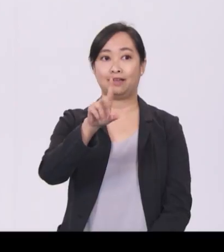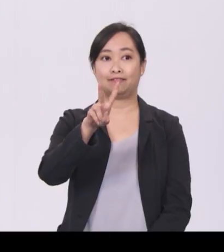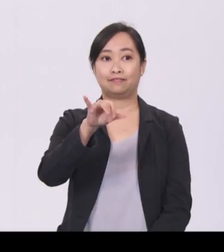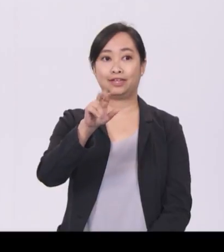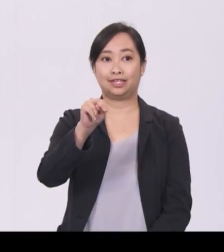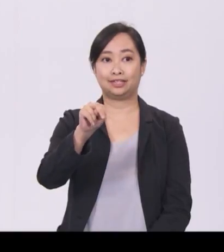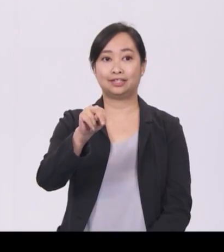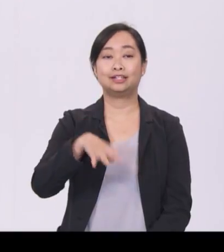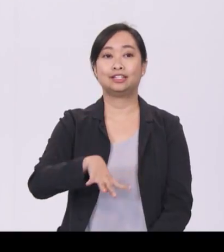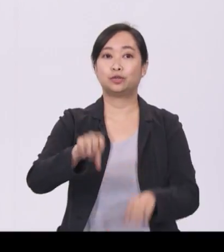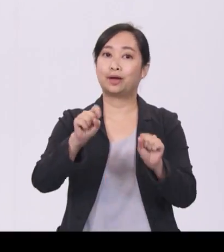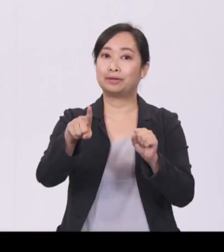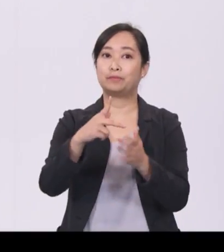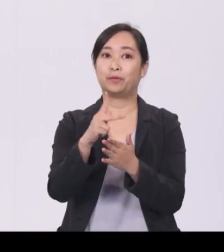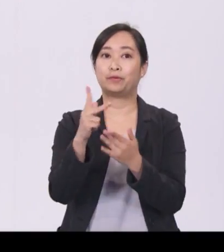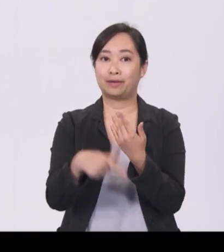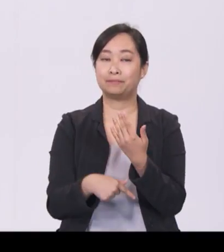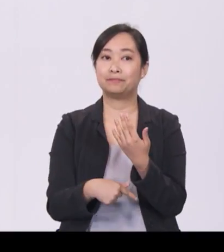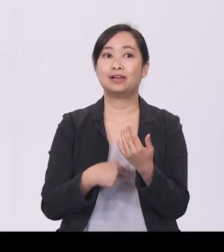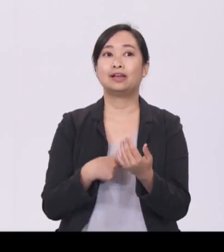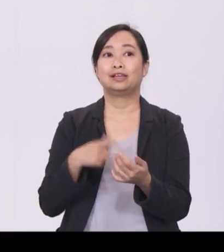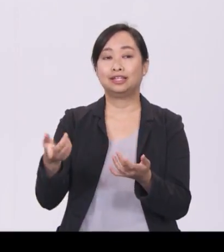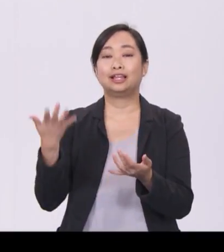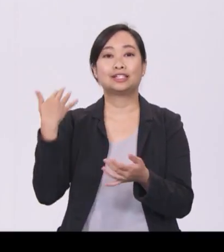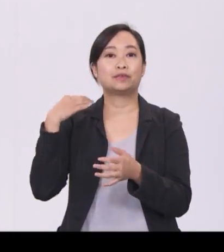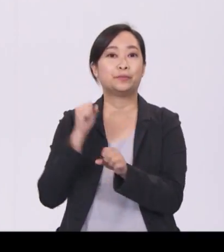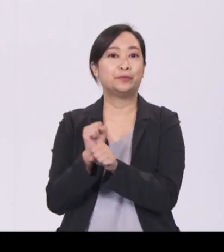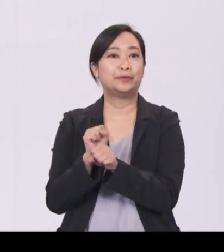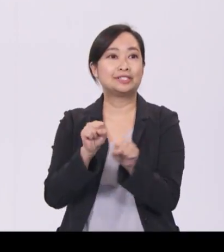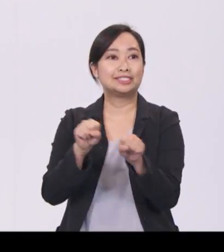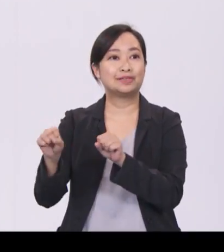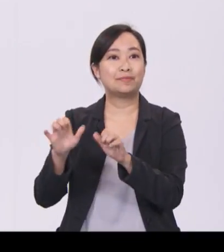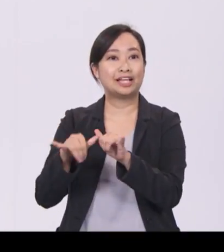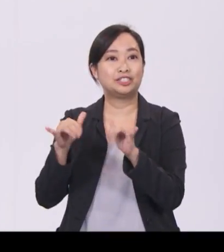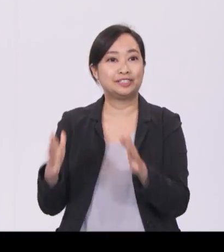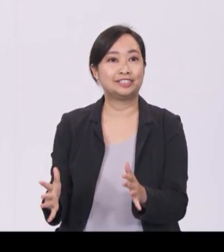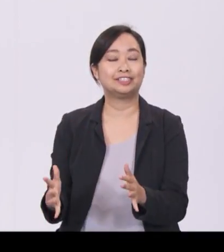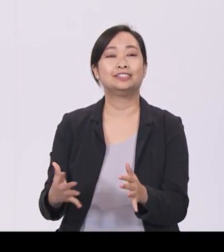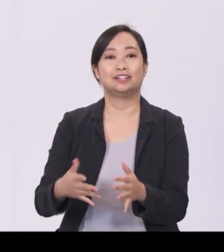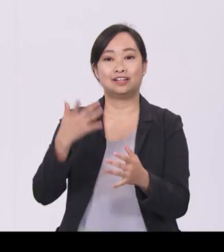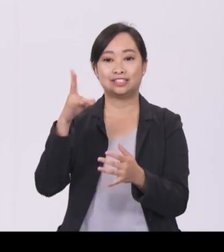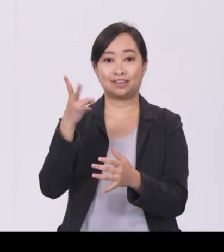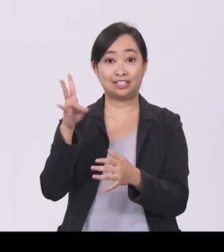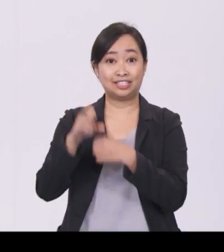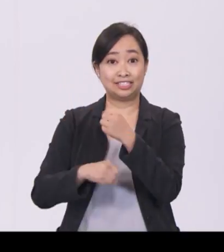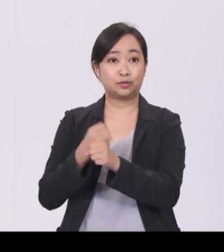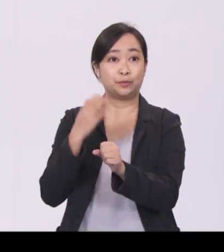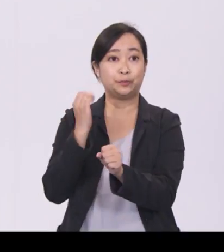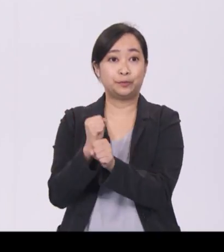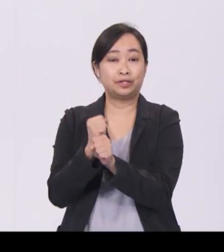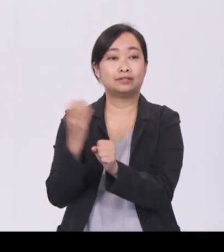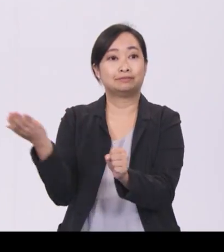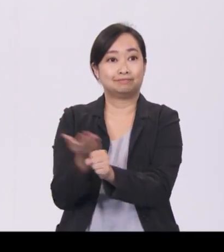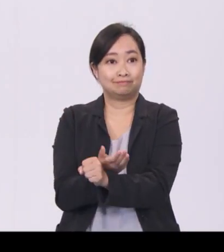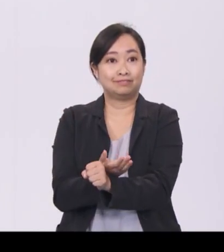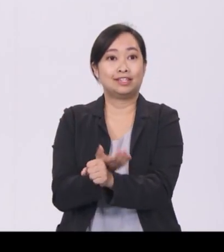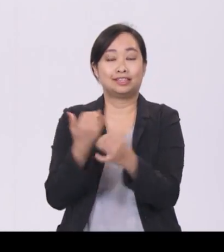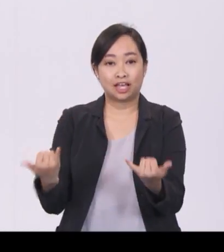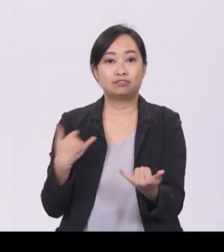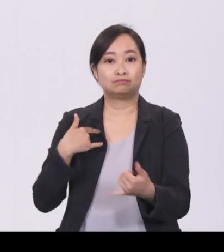cybersecurity, which equipped him with the skills needed to join ST Electronics as a white hat hacker, that